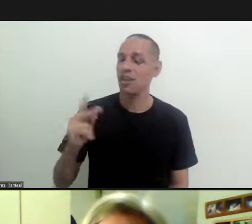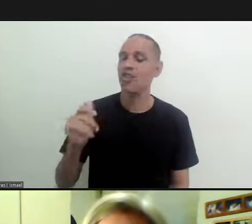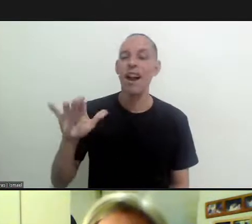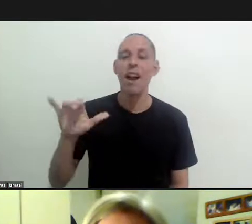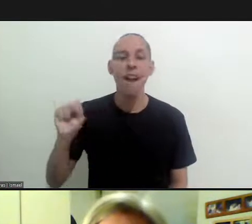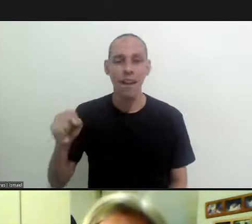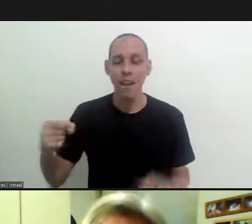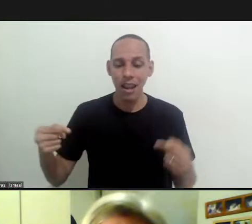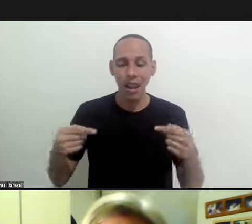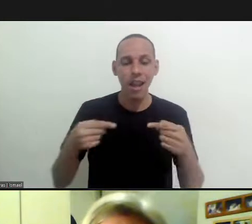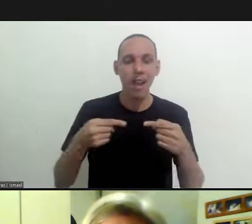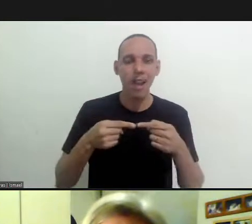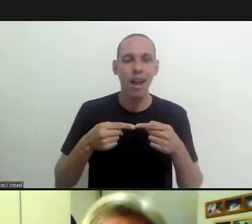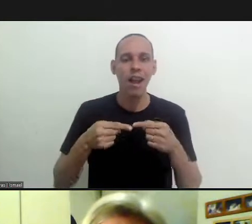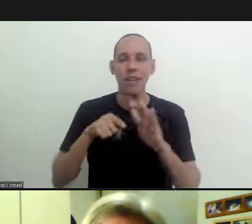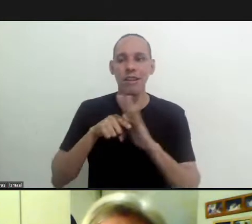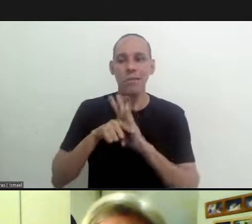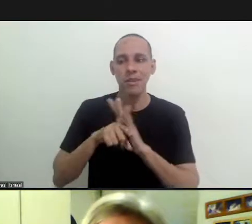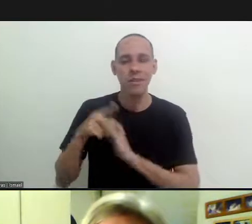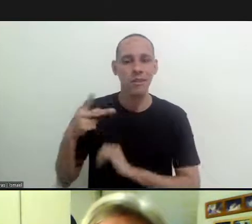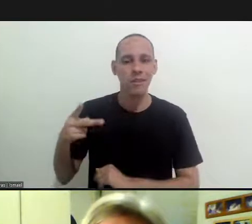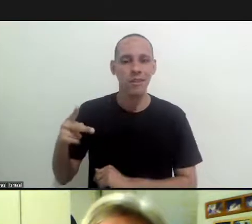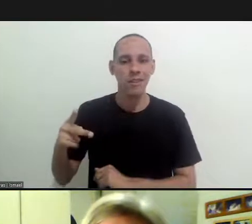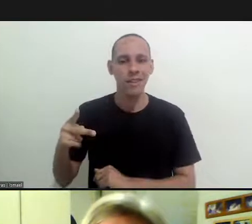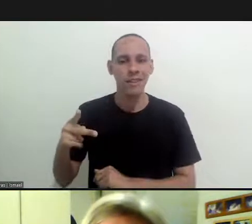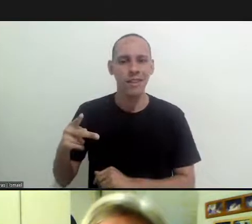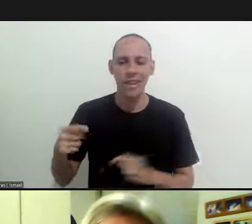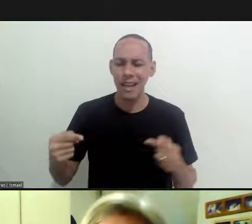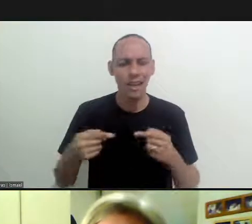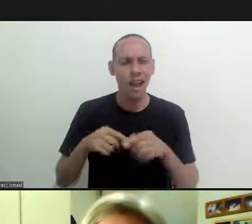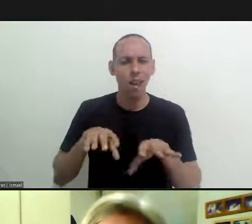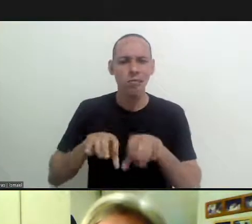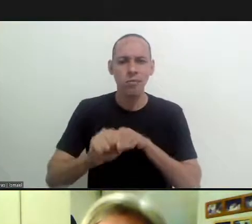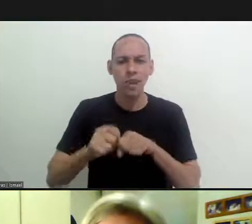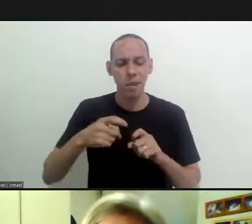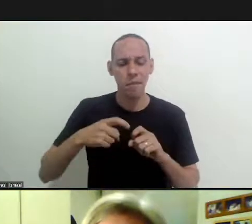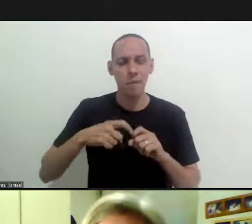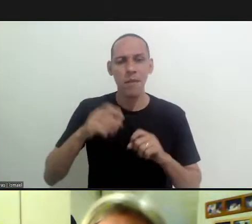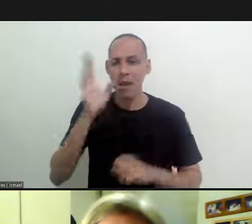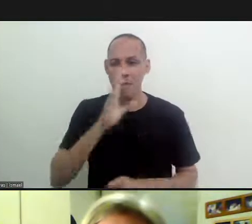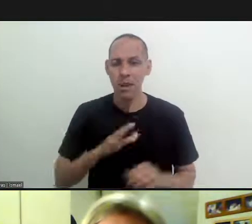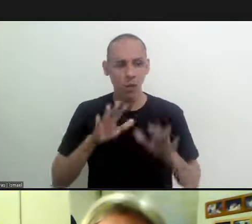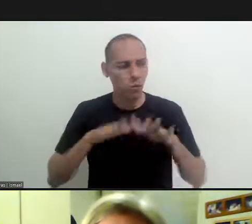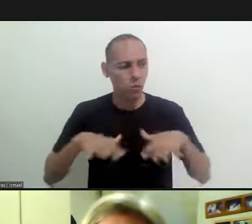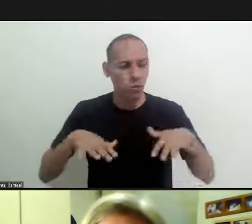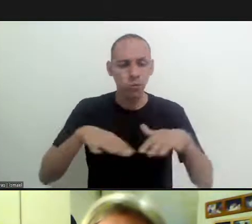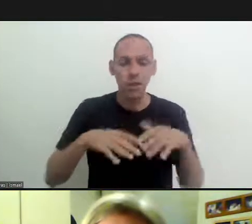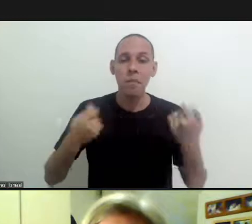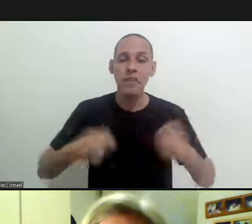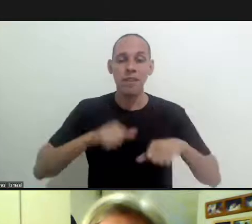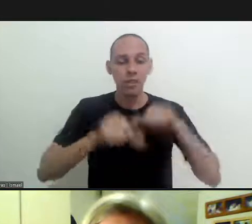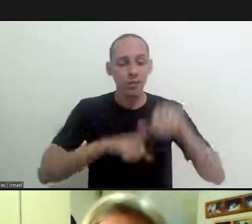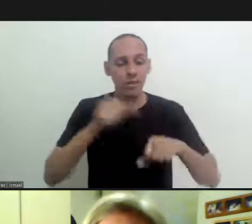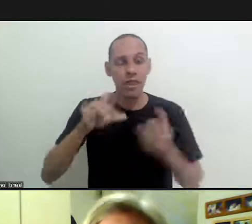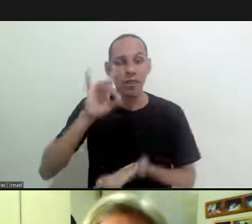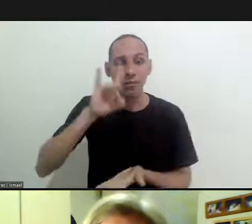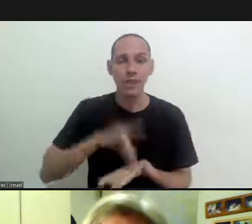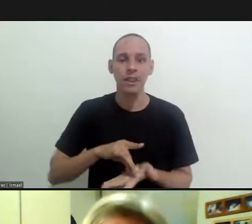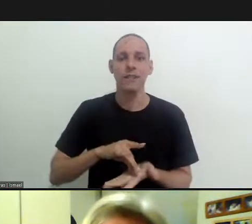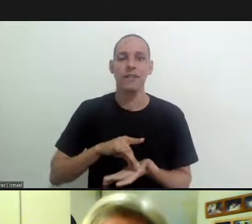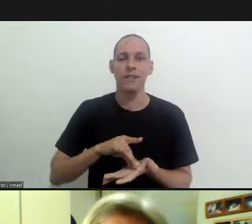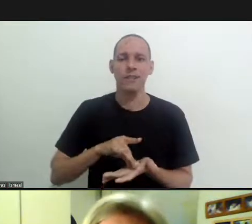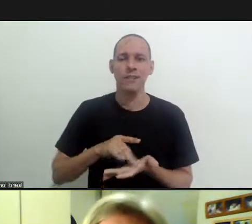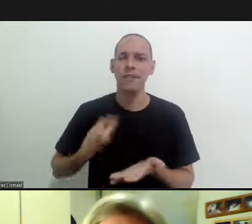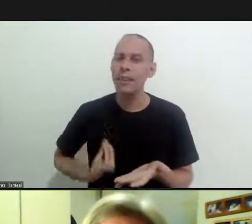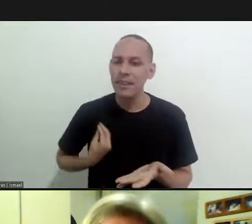linked in all the training of brazilian physicians we learn this we have to do this in an